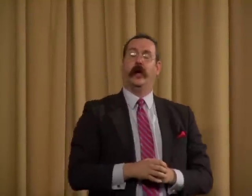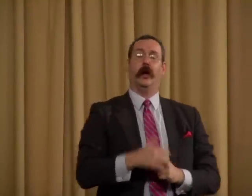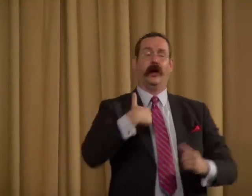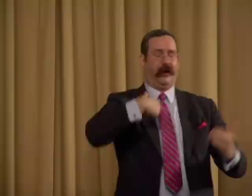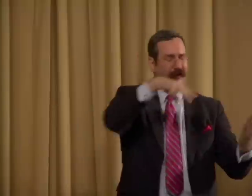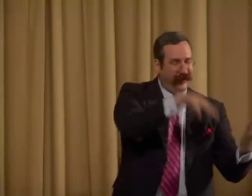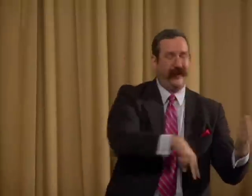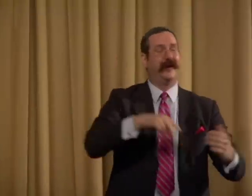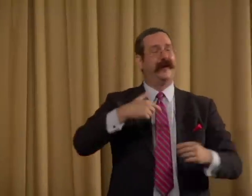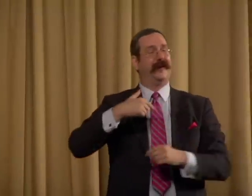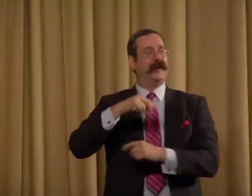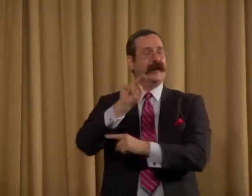went to church.